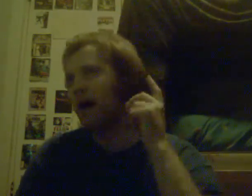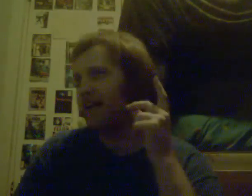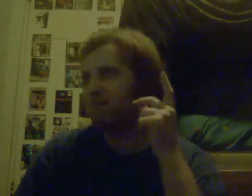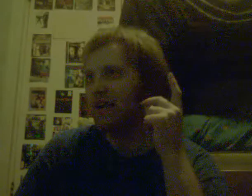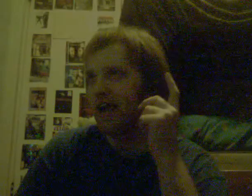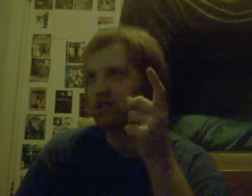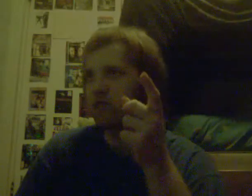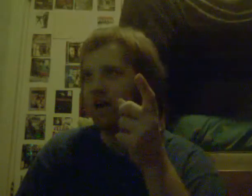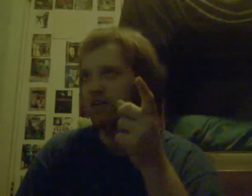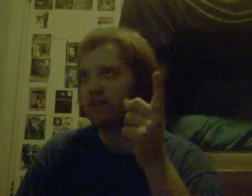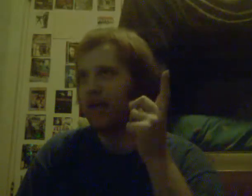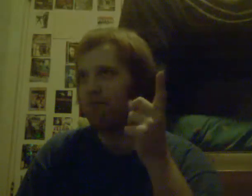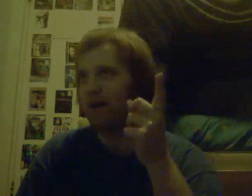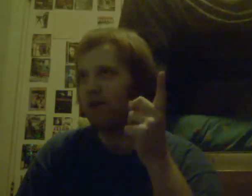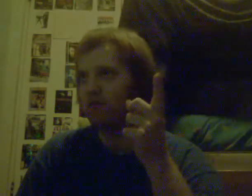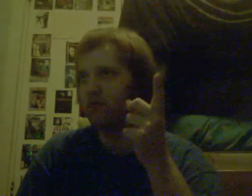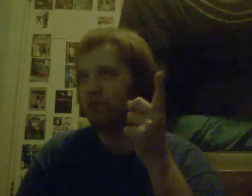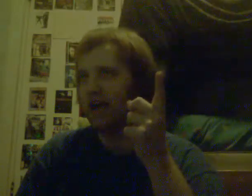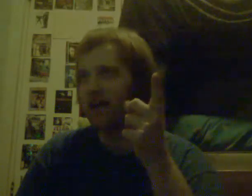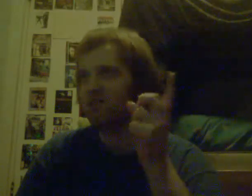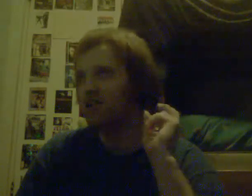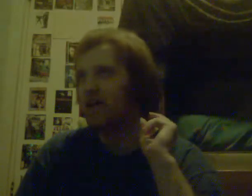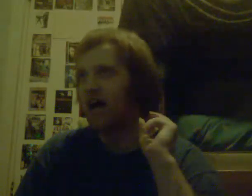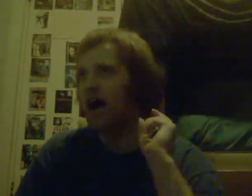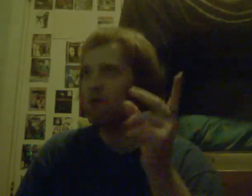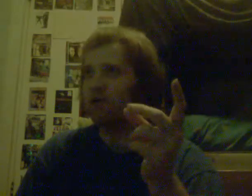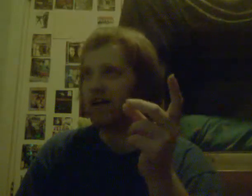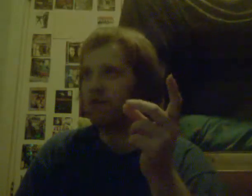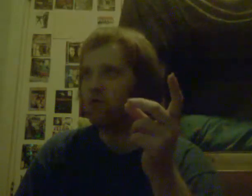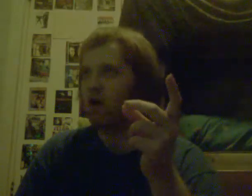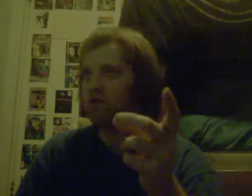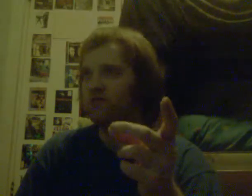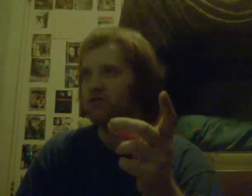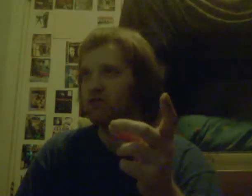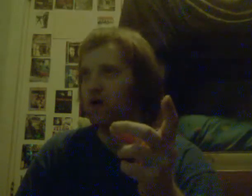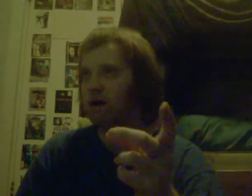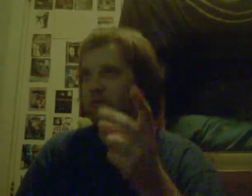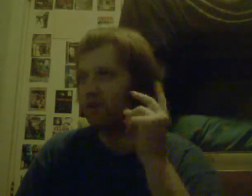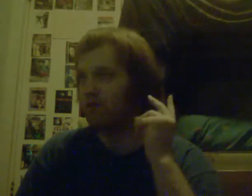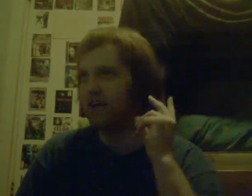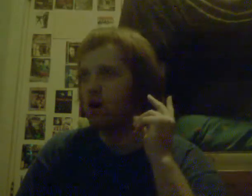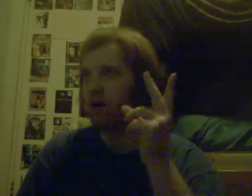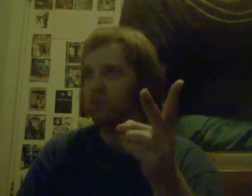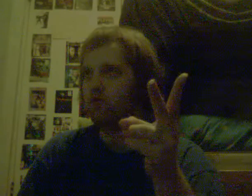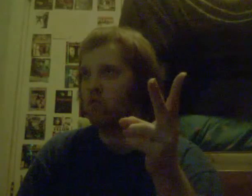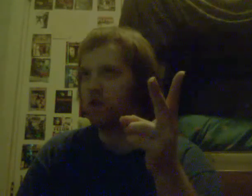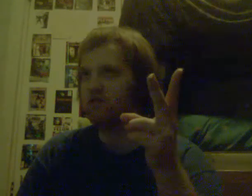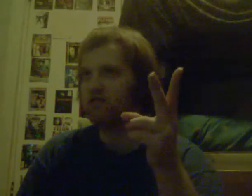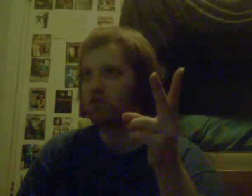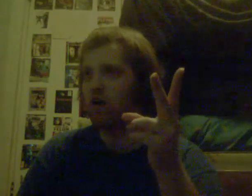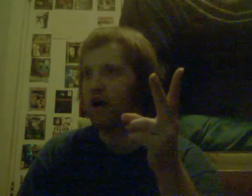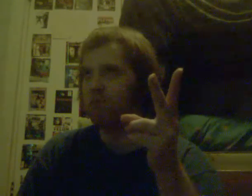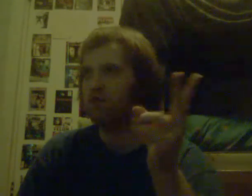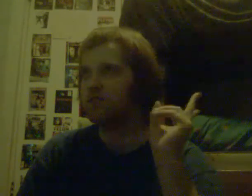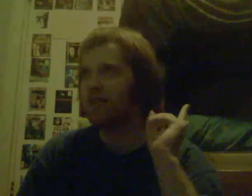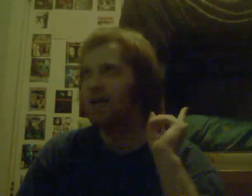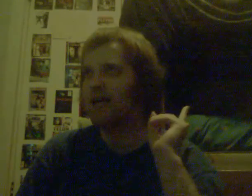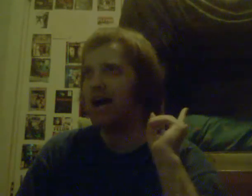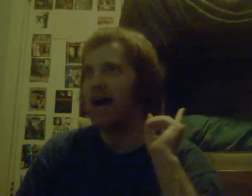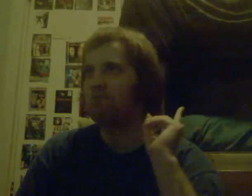my my next record that i might do next i want to get 200 subscribers if i go up to 200 subscribers i